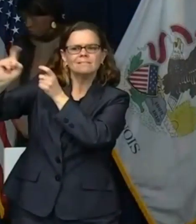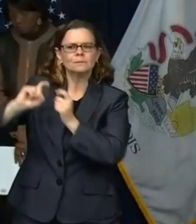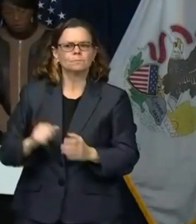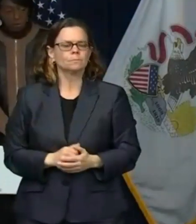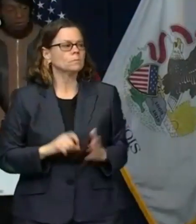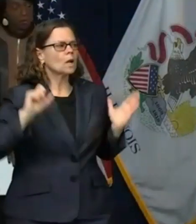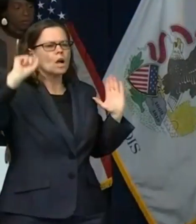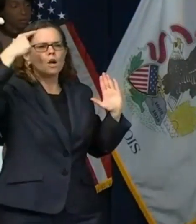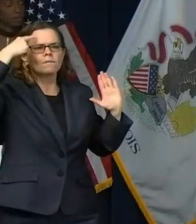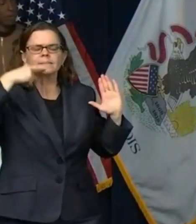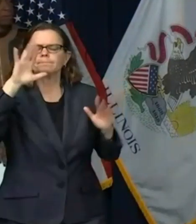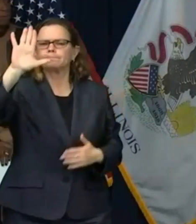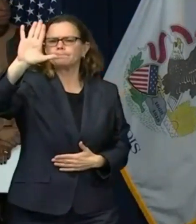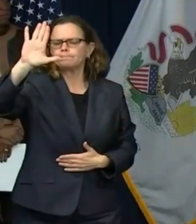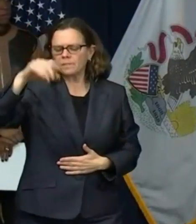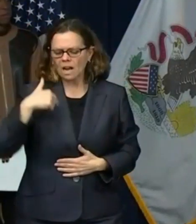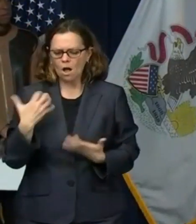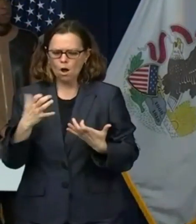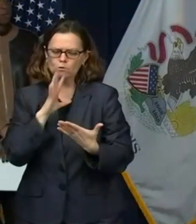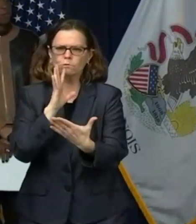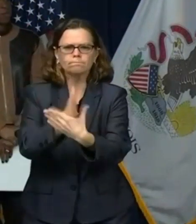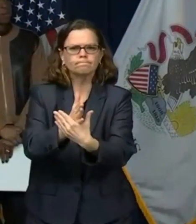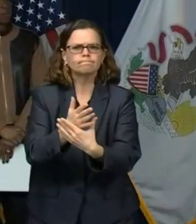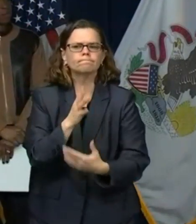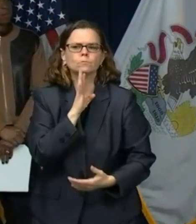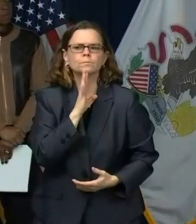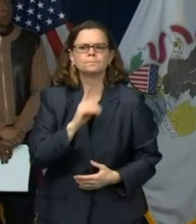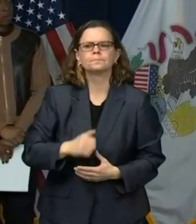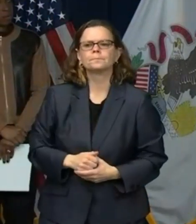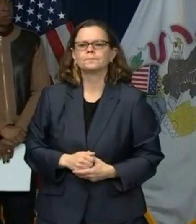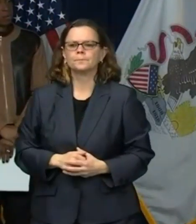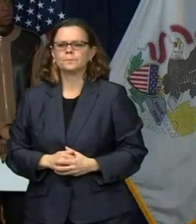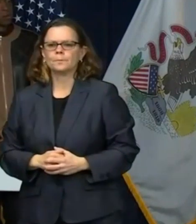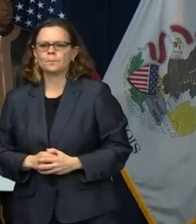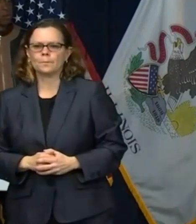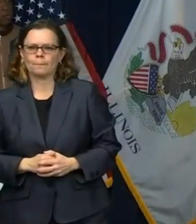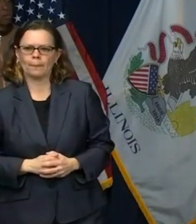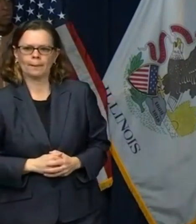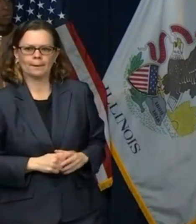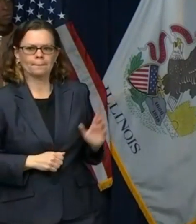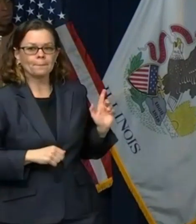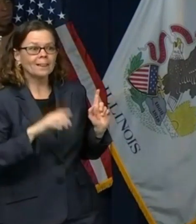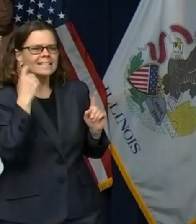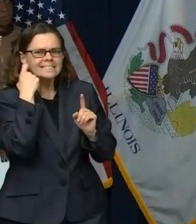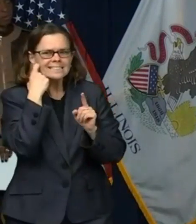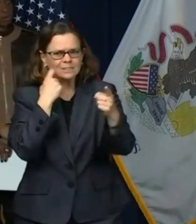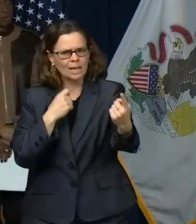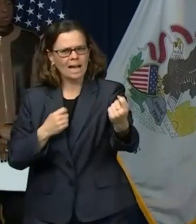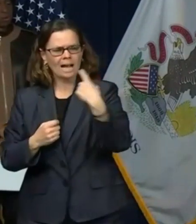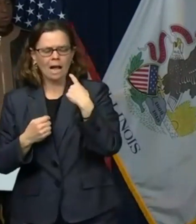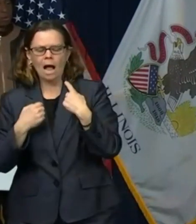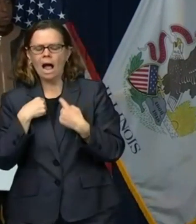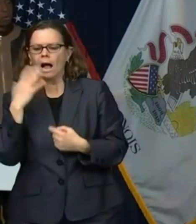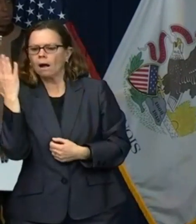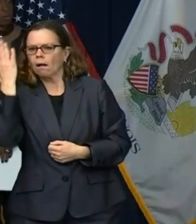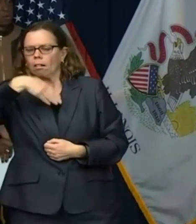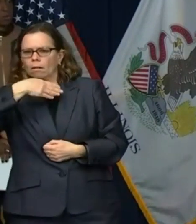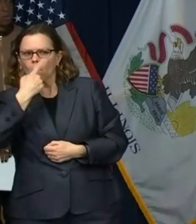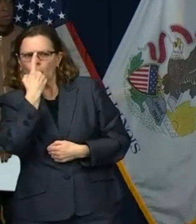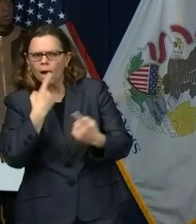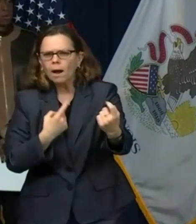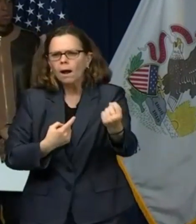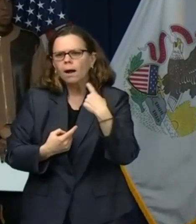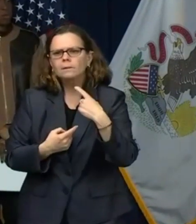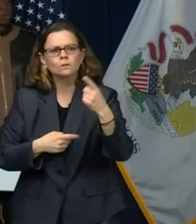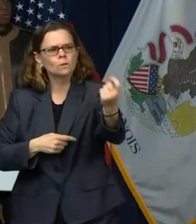ago. Just to clarify, was paying attention to one part of your question, which was the question about family members versus non-family members in